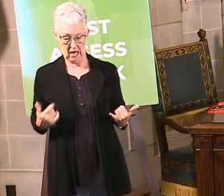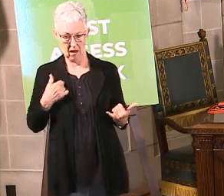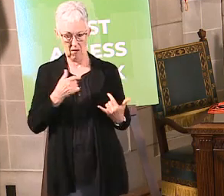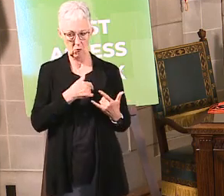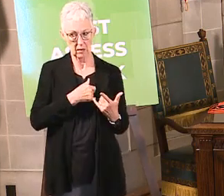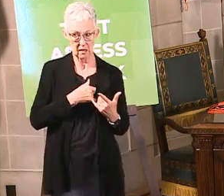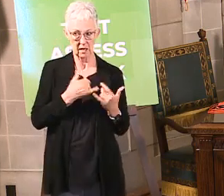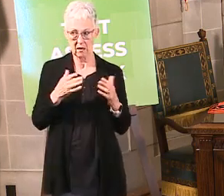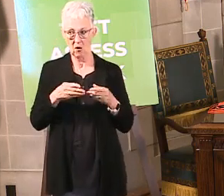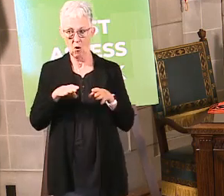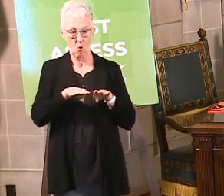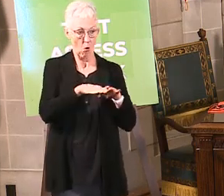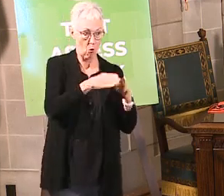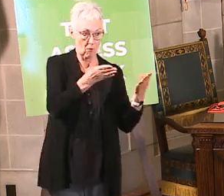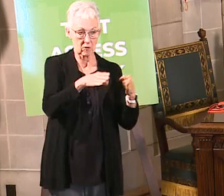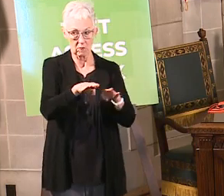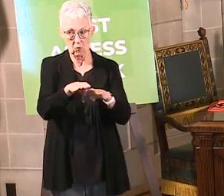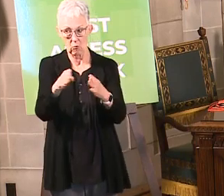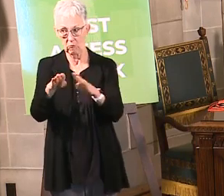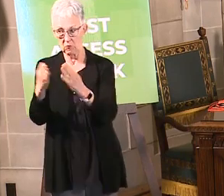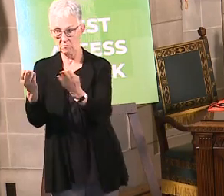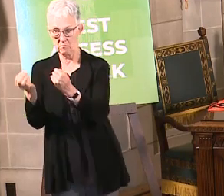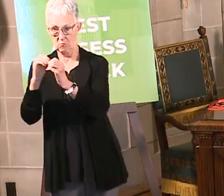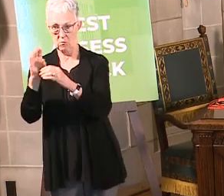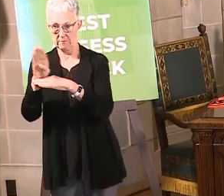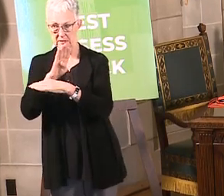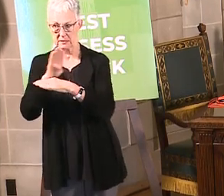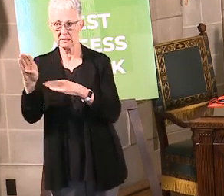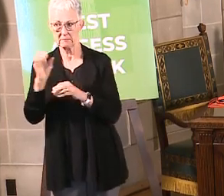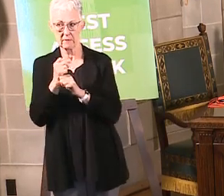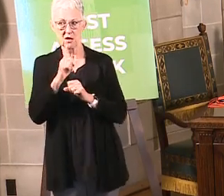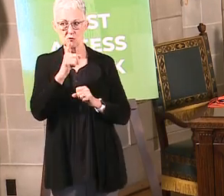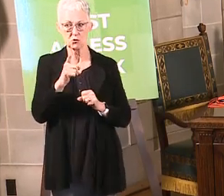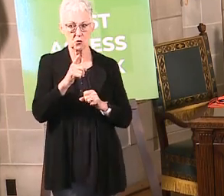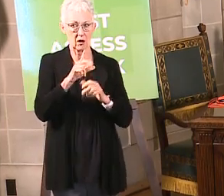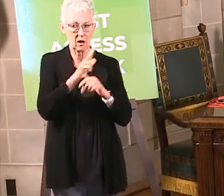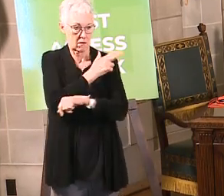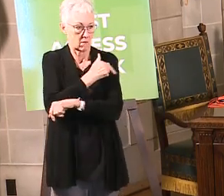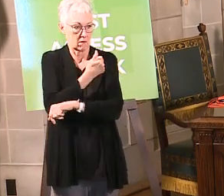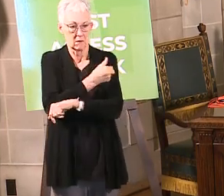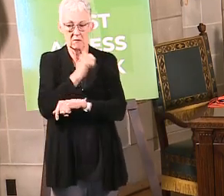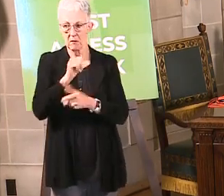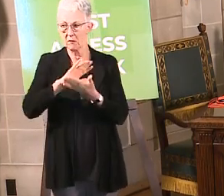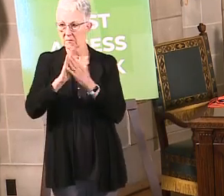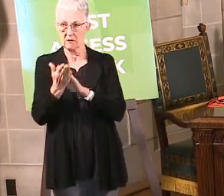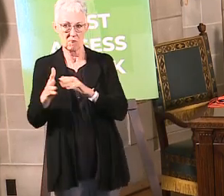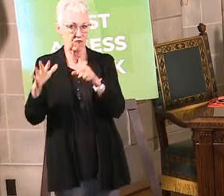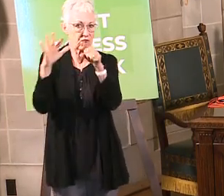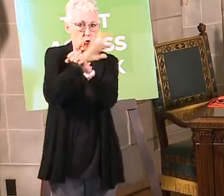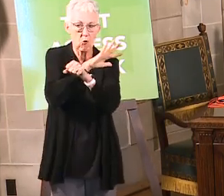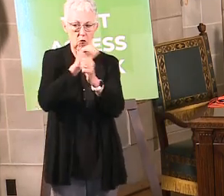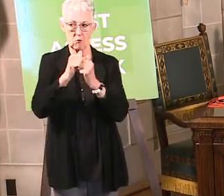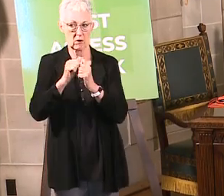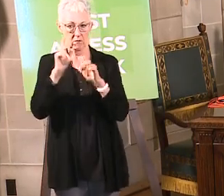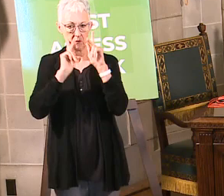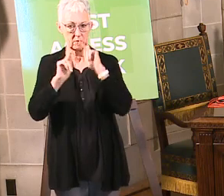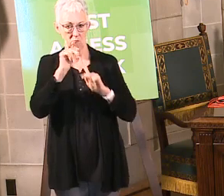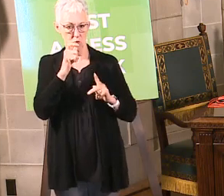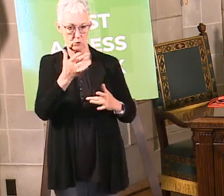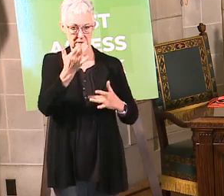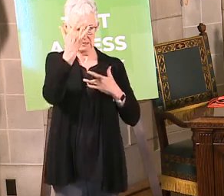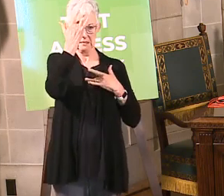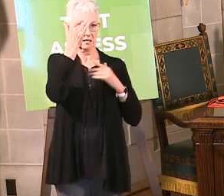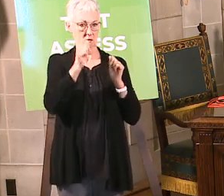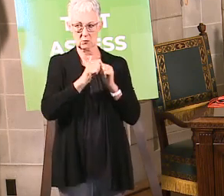a step at a time to make sure we continue to preserve that hospital capacity so that anybody who needs that hospital bed, that ICU bed, or that ventilator